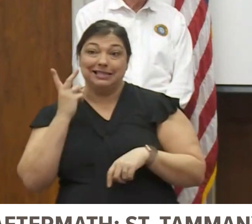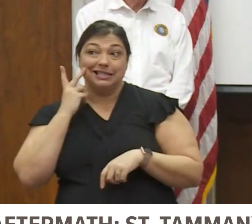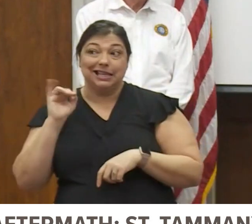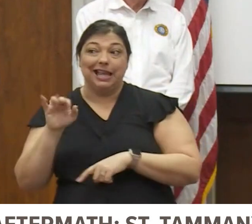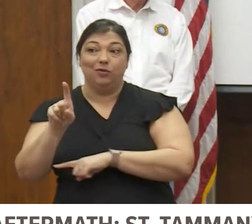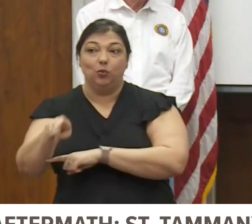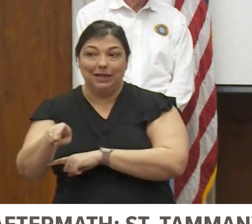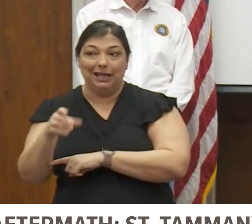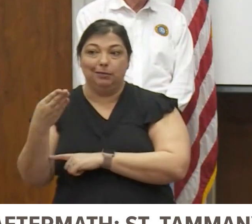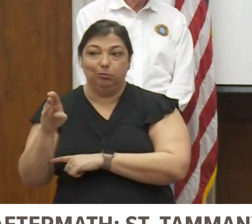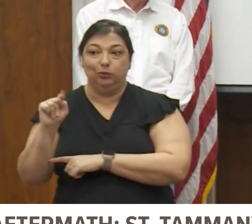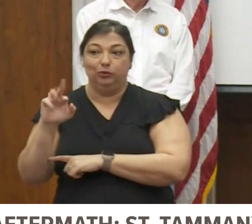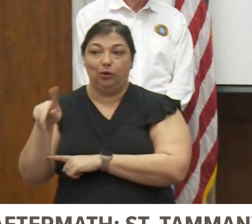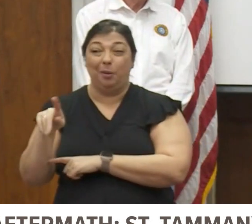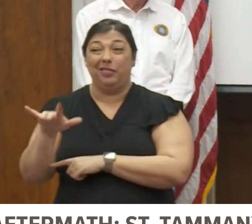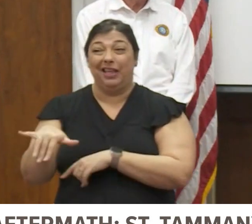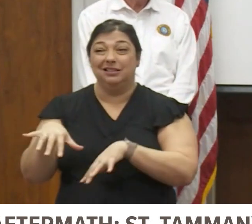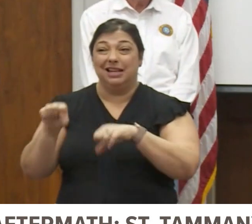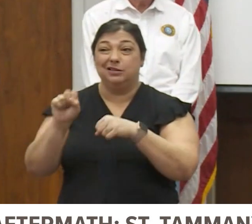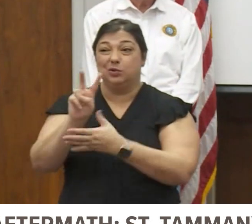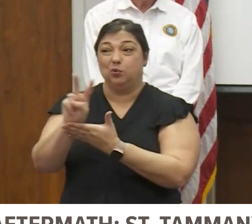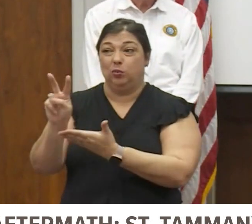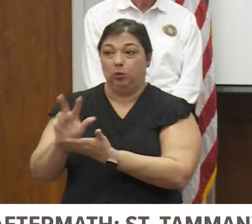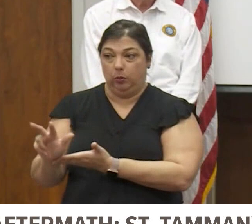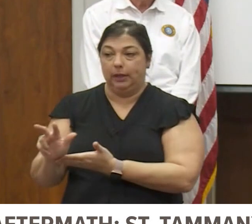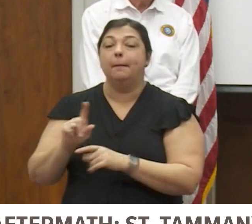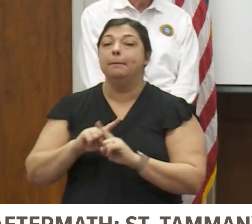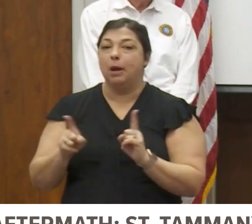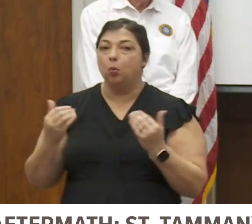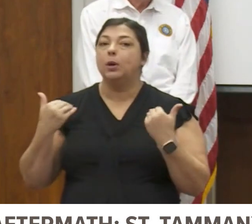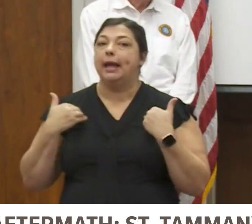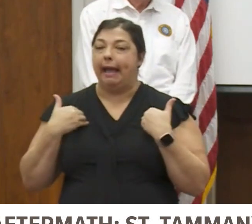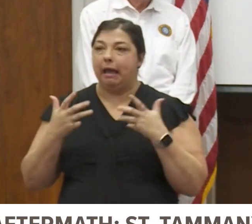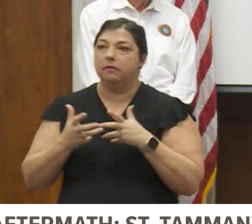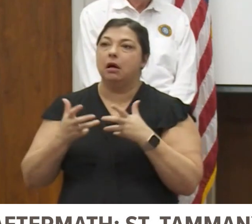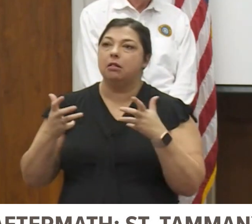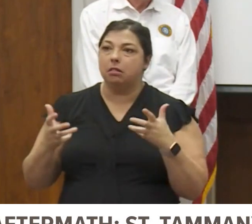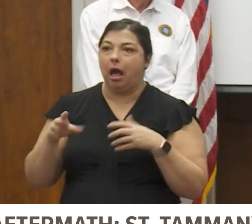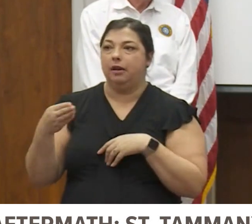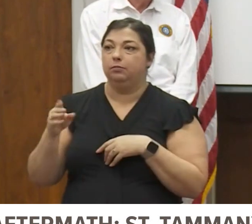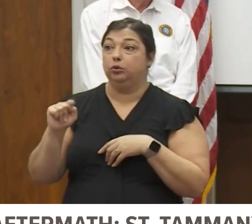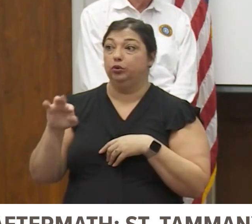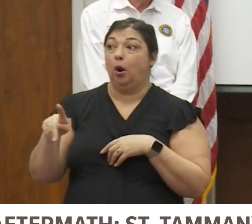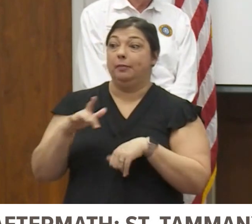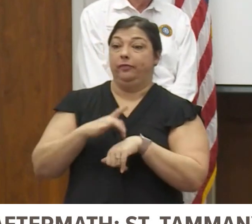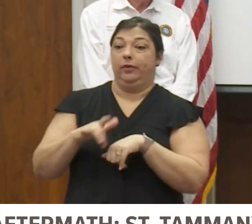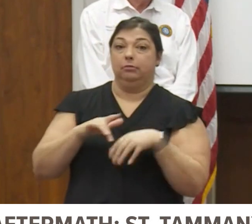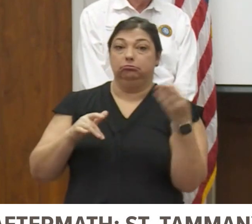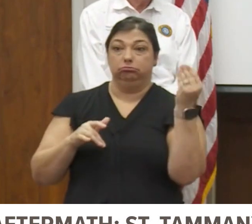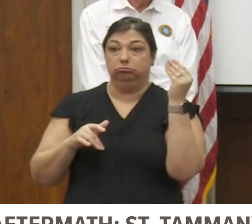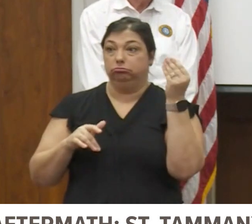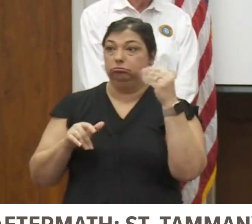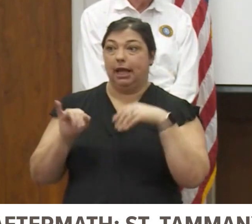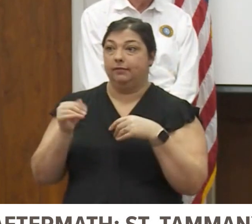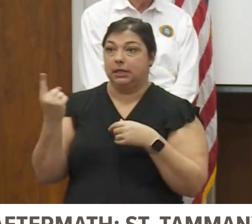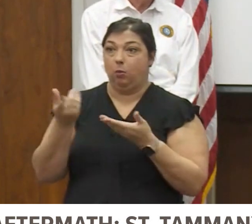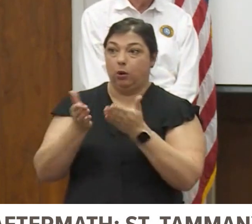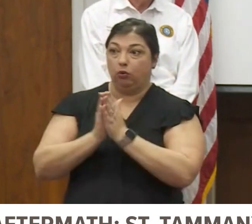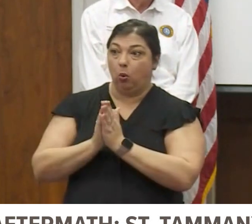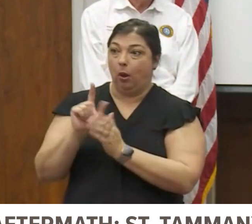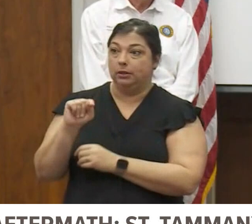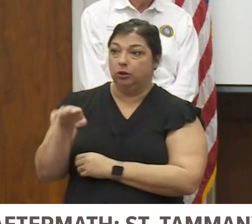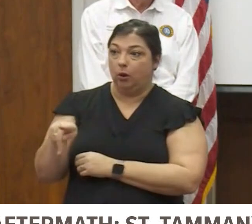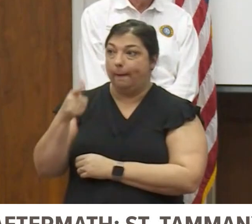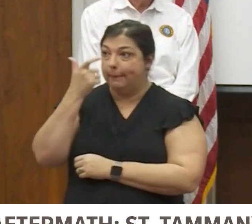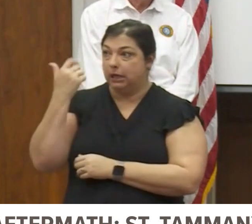need is there. That takes about two or three weeks, but we do have ample amount of blue tarps on hand. So if somebody just requested a